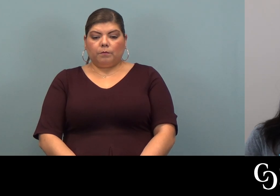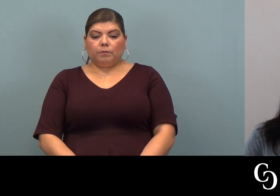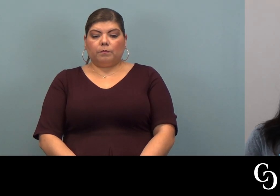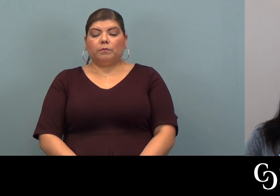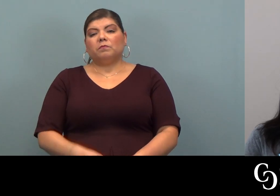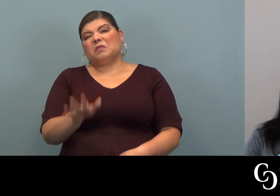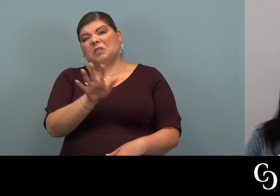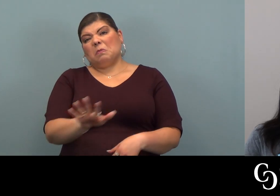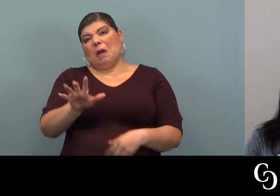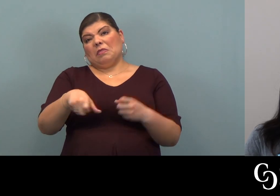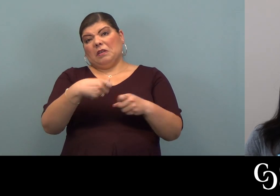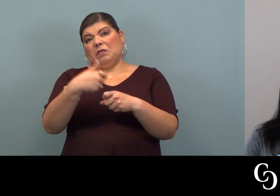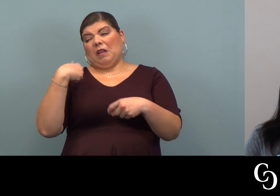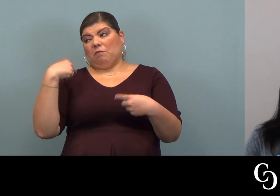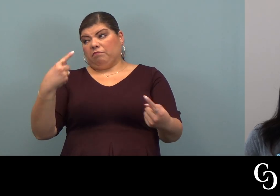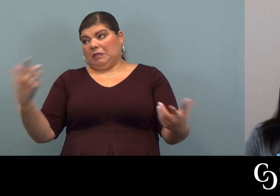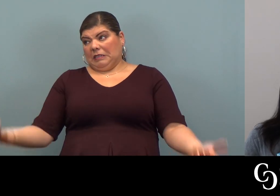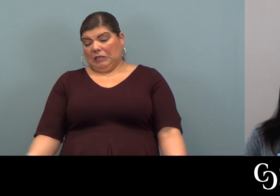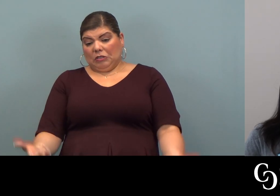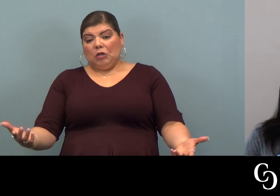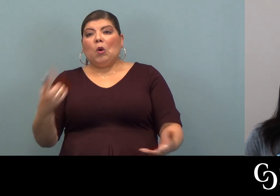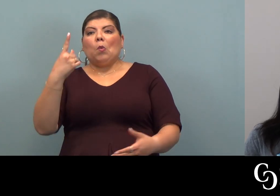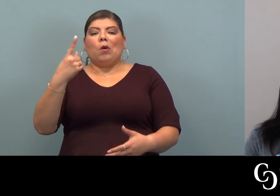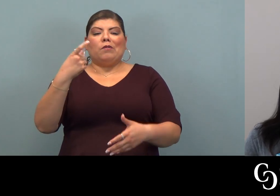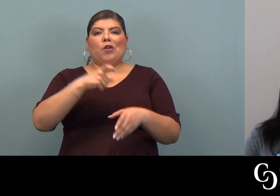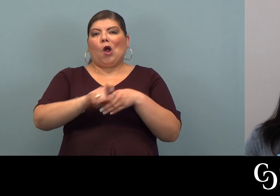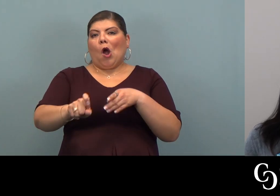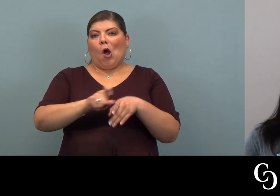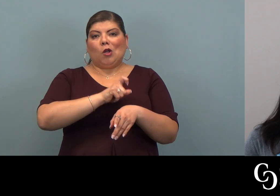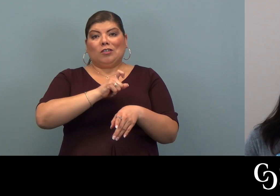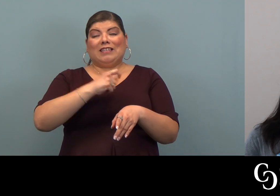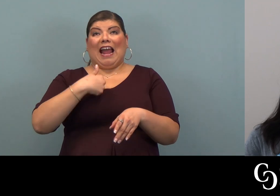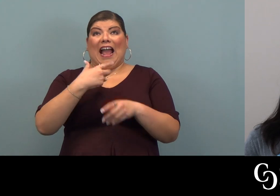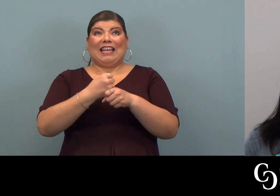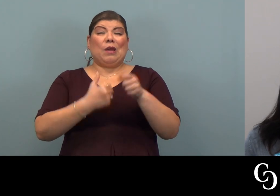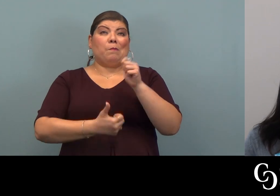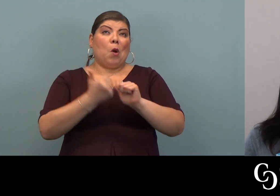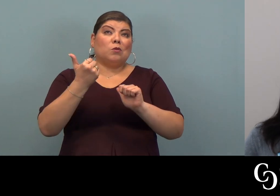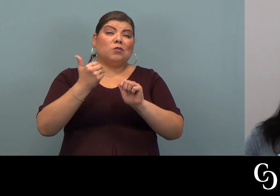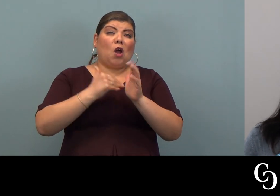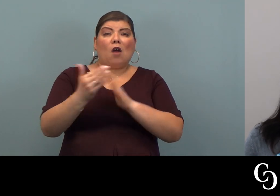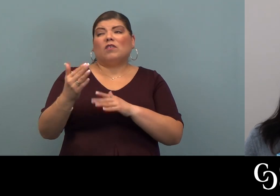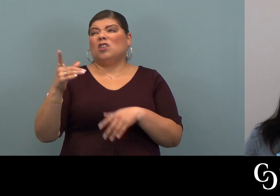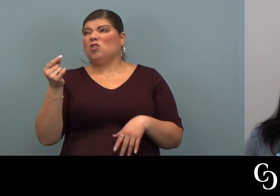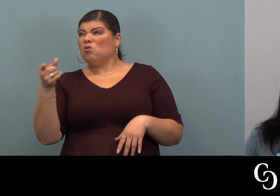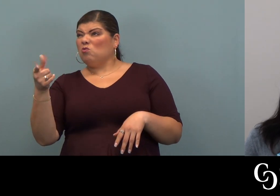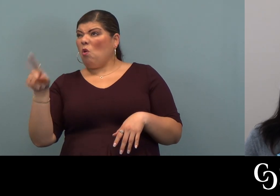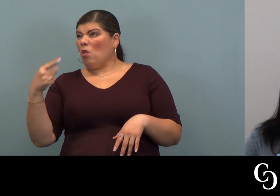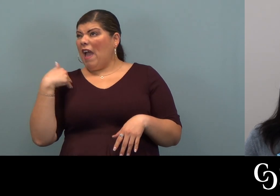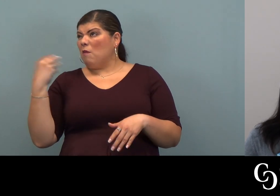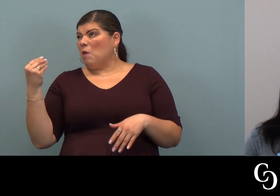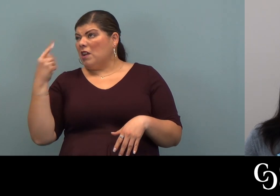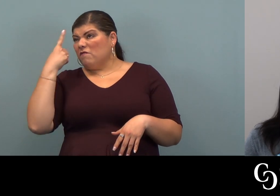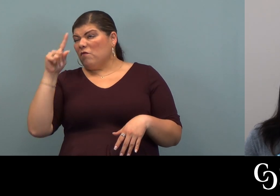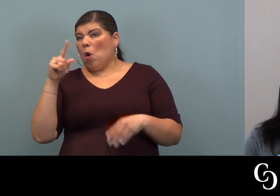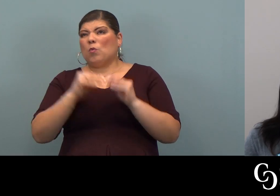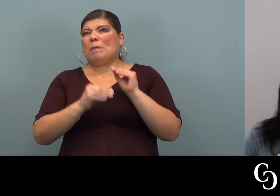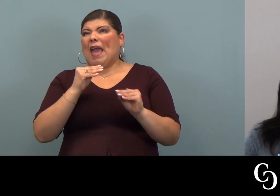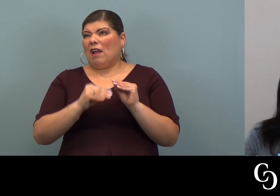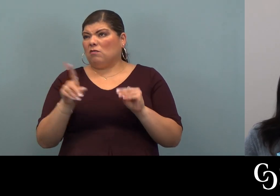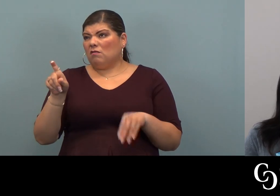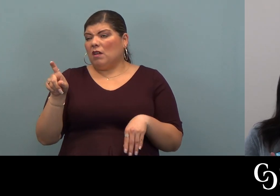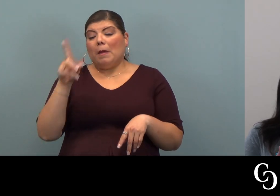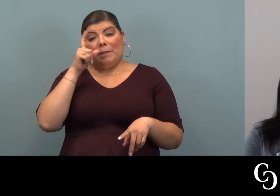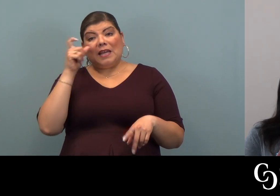In about the year that I've been here, one of the calls I get most often are, do you just have money for repairs?